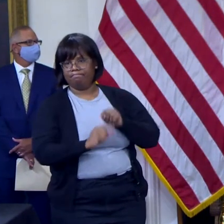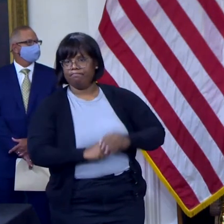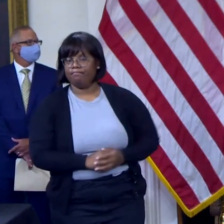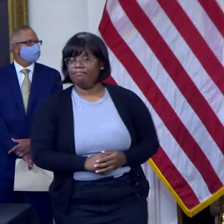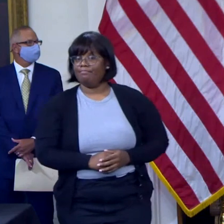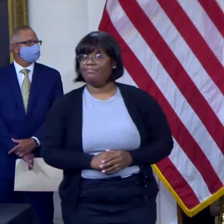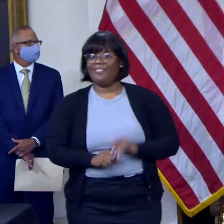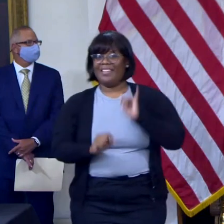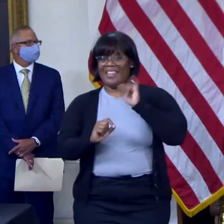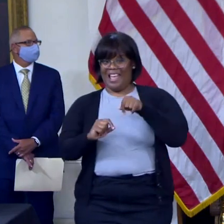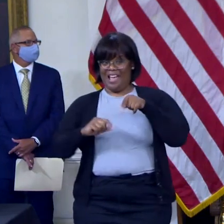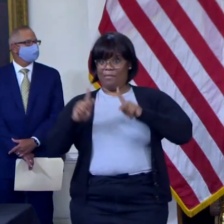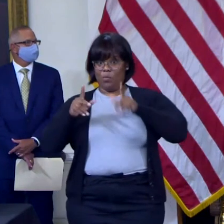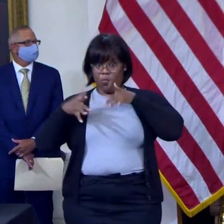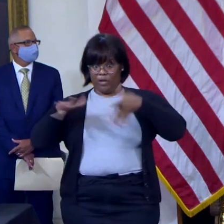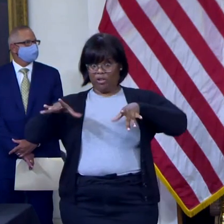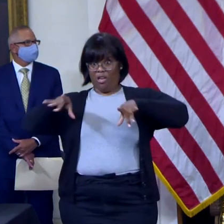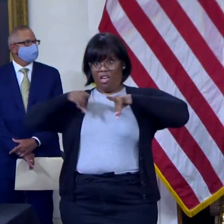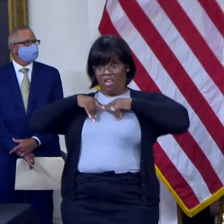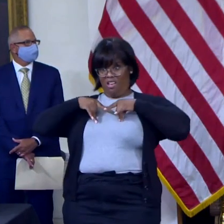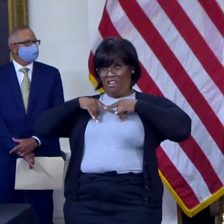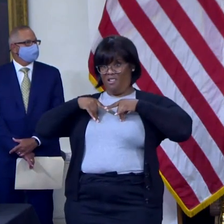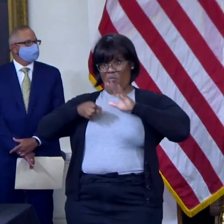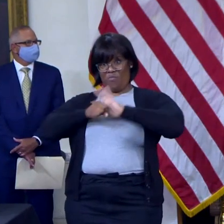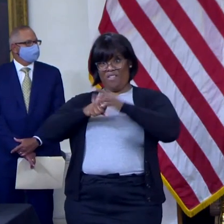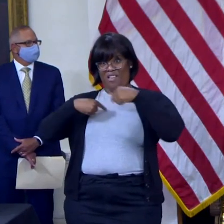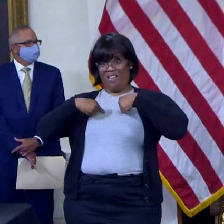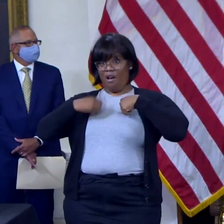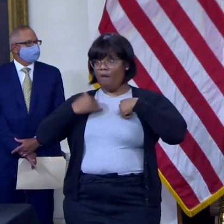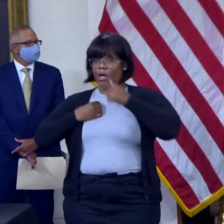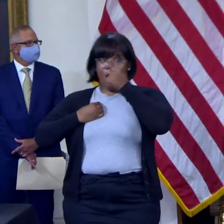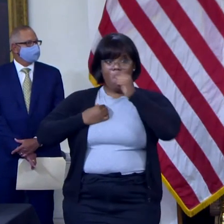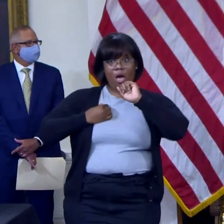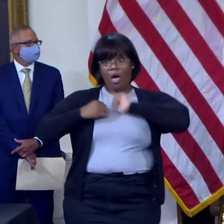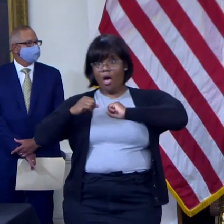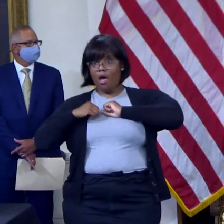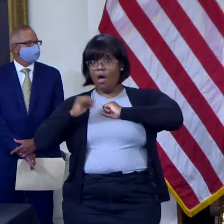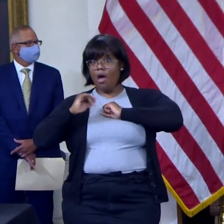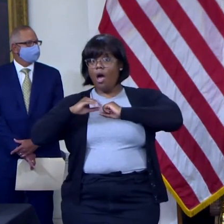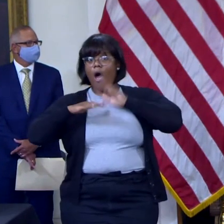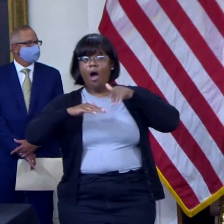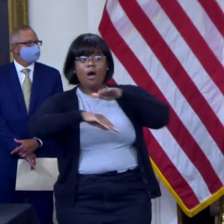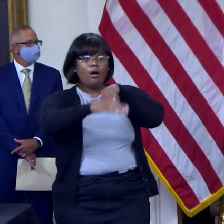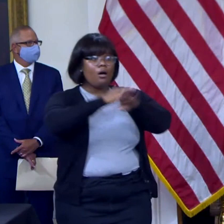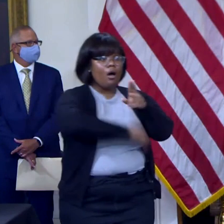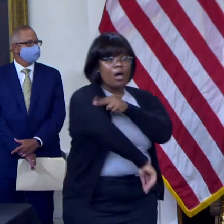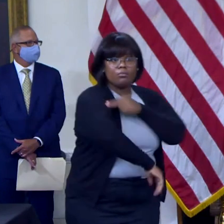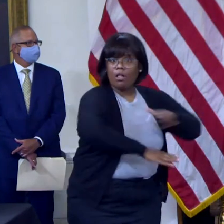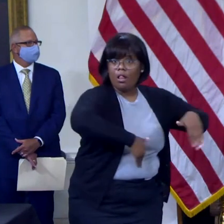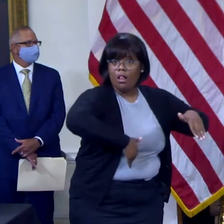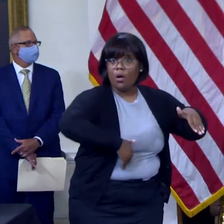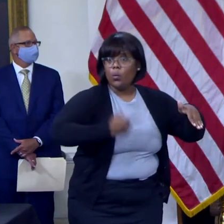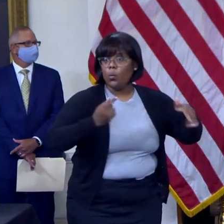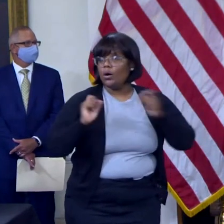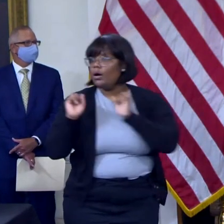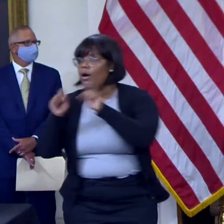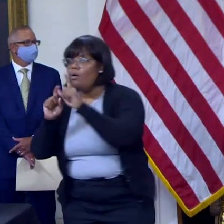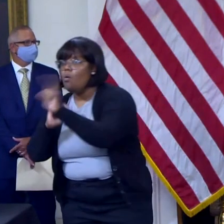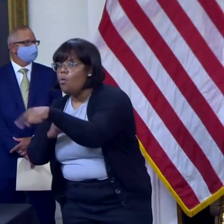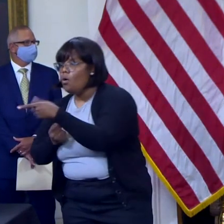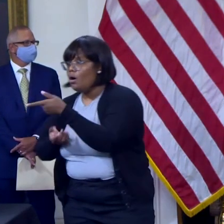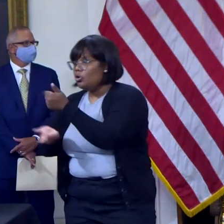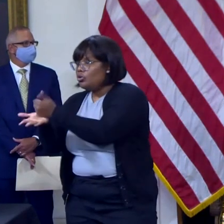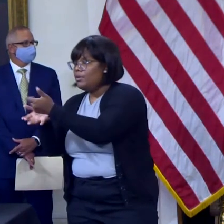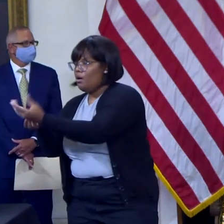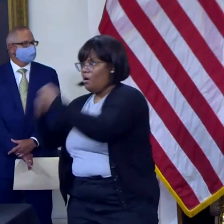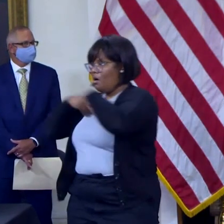individuals who are symptomatic but not yet severe enough to require hospitalization. Thousands of Marylanders